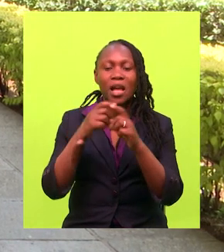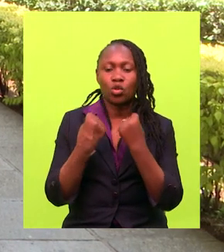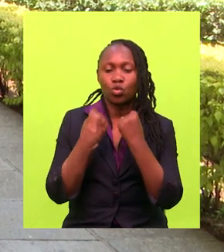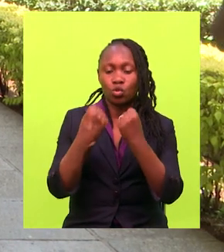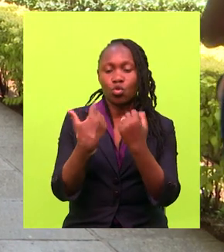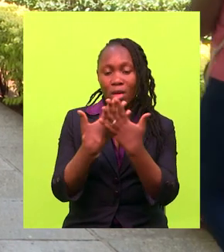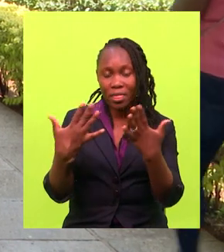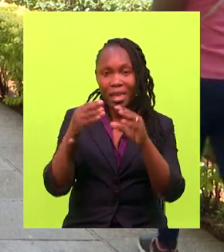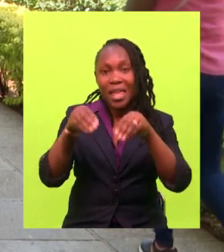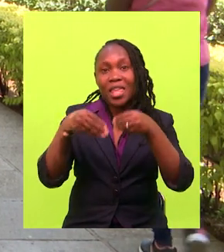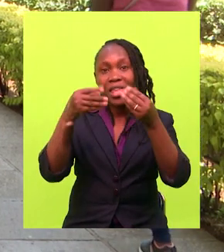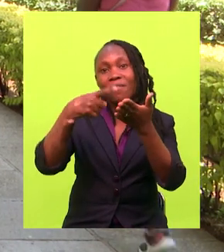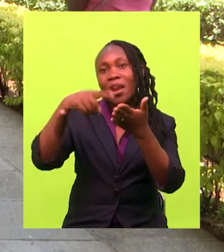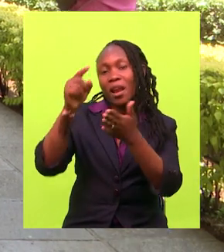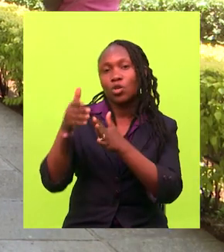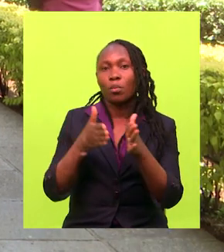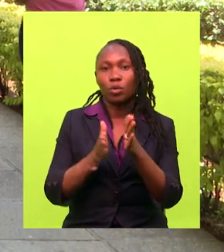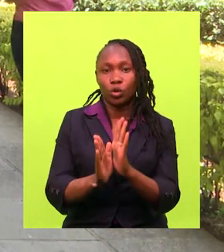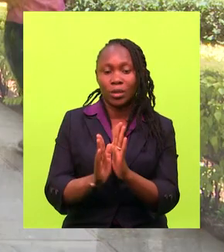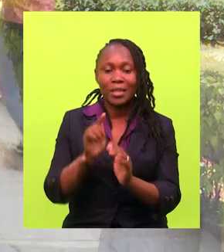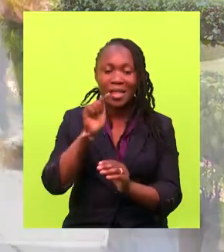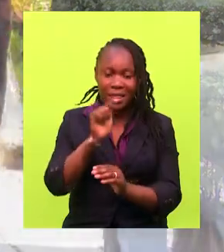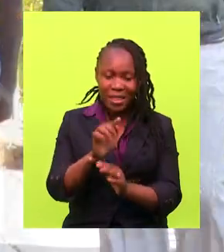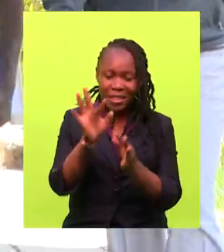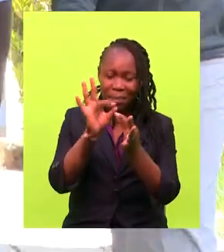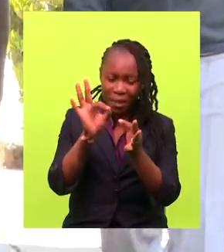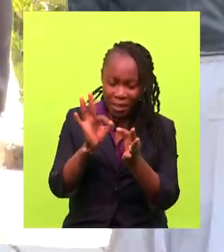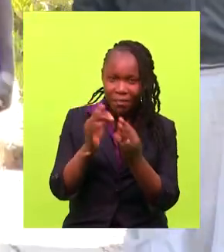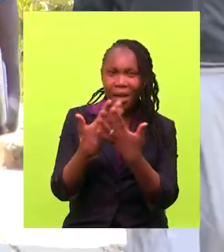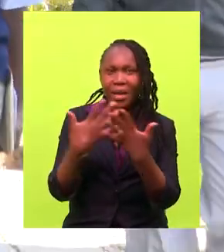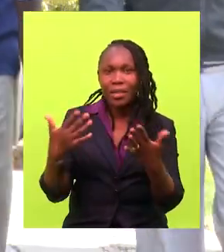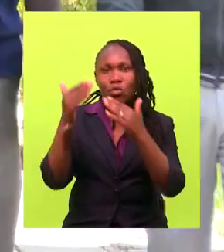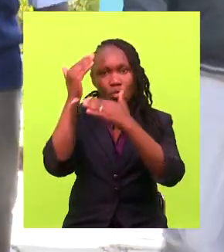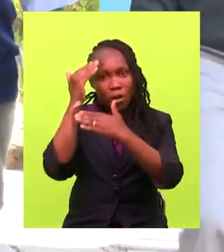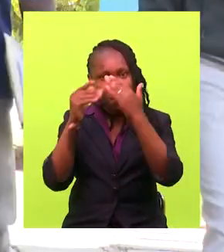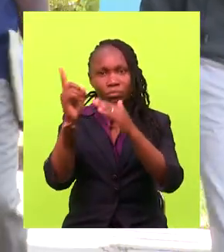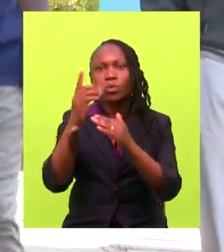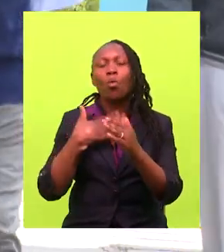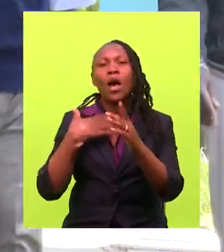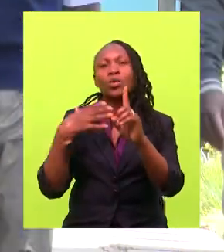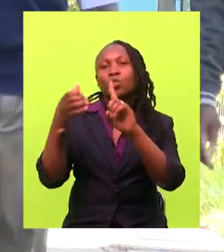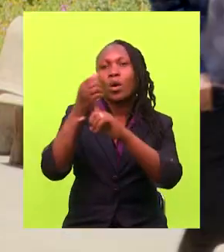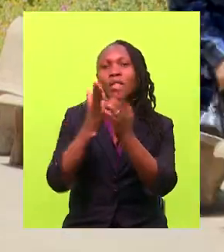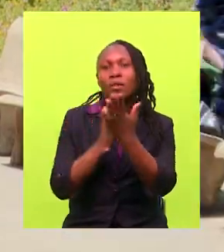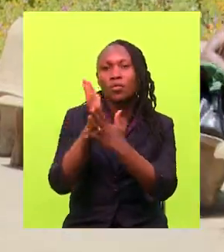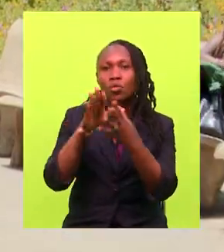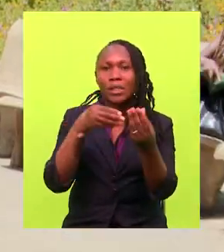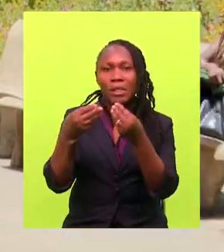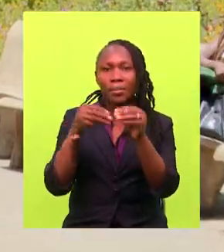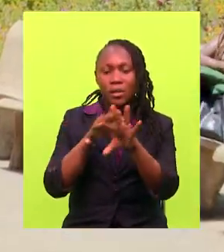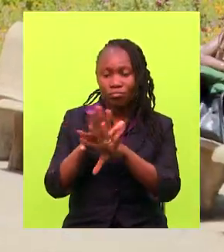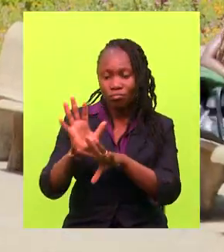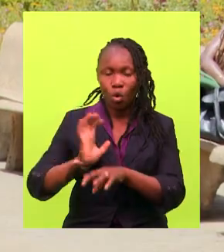powerful assets if given the right opportunities. This is exactly what the University of Nairobi seeks to achieve through the Disability